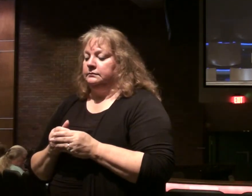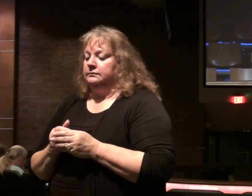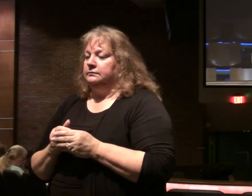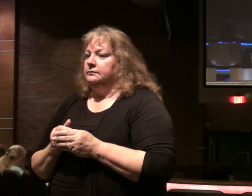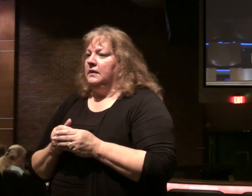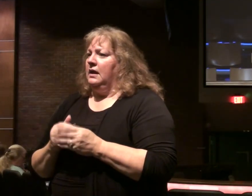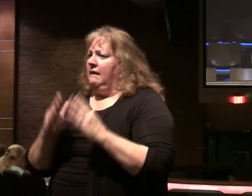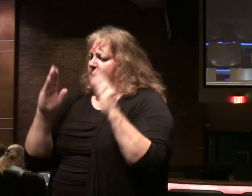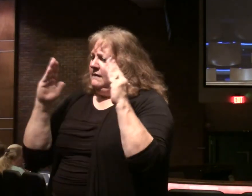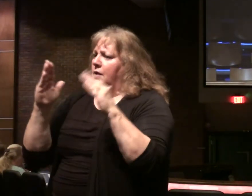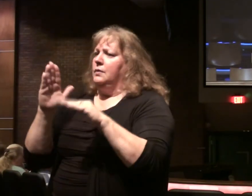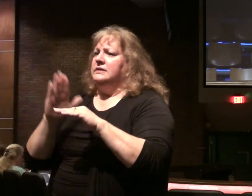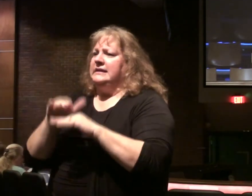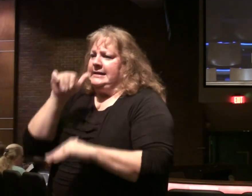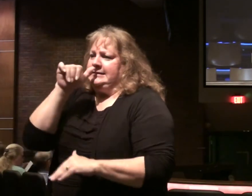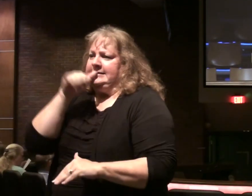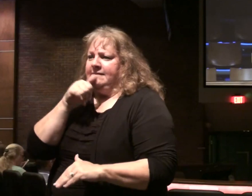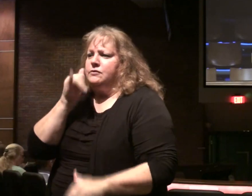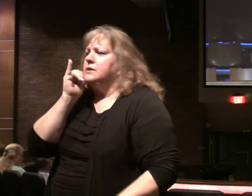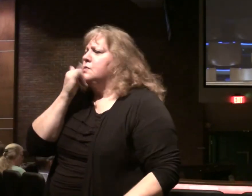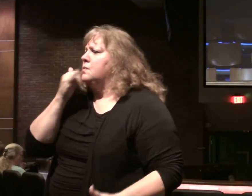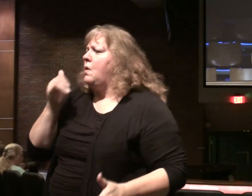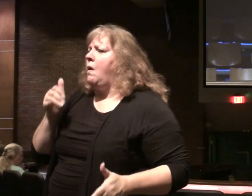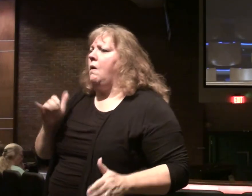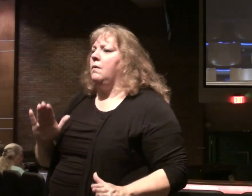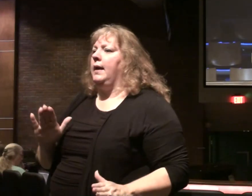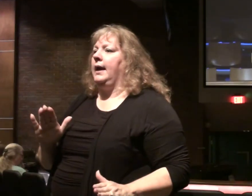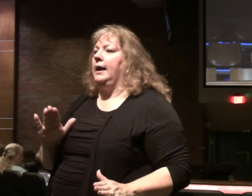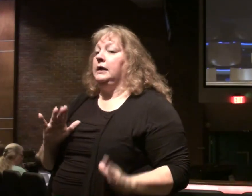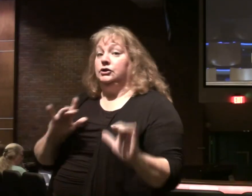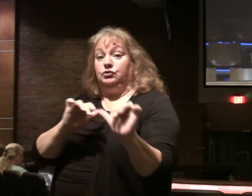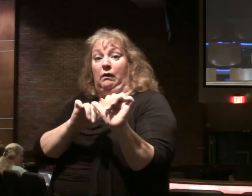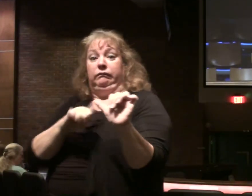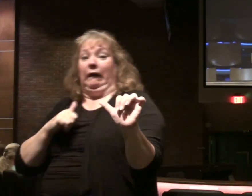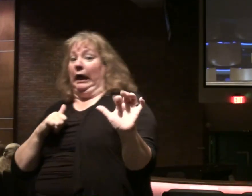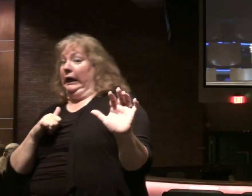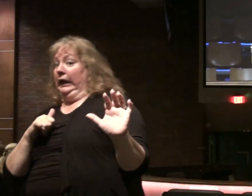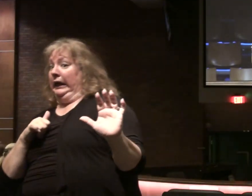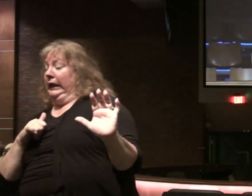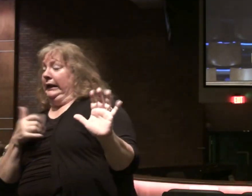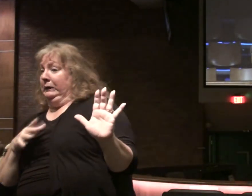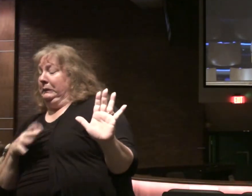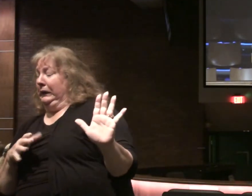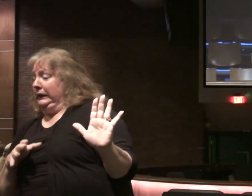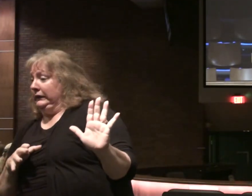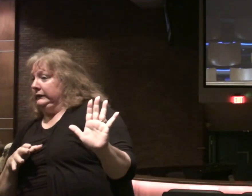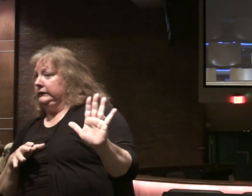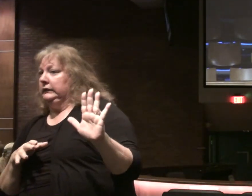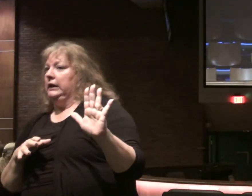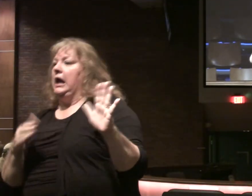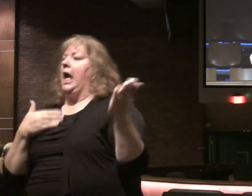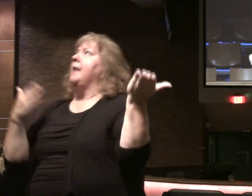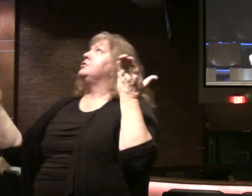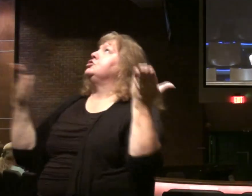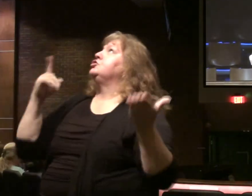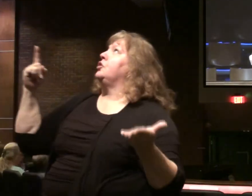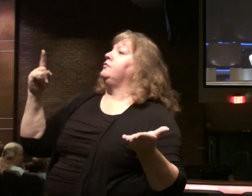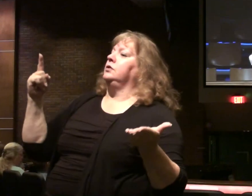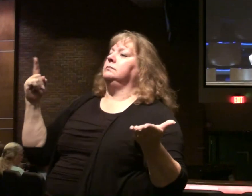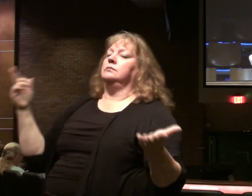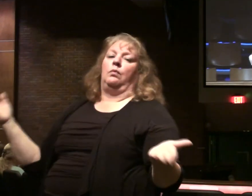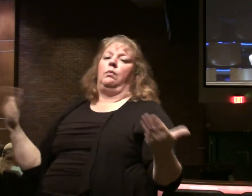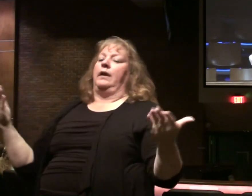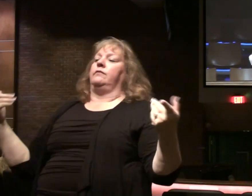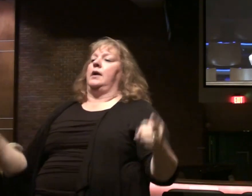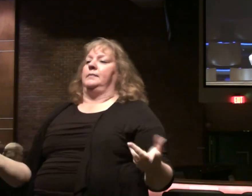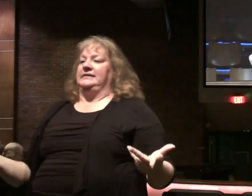We shouldn't focus on suffering in a wrong way. We shouldn't try to avoid it. Do everything we can to avoid it. I want to serve Christ. Follow Christ. Come on in.